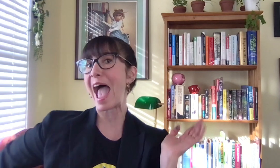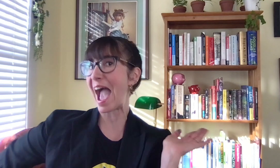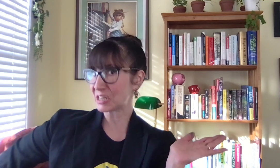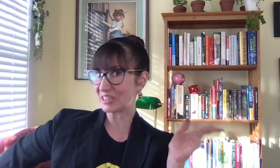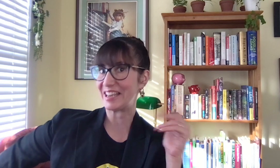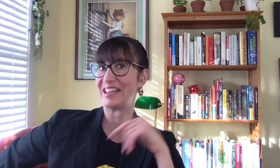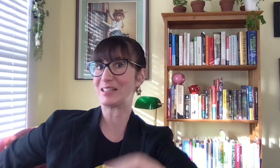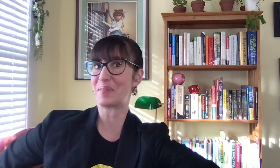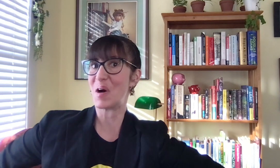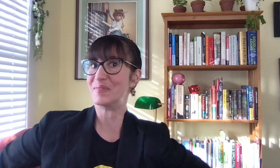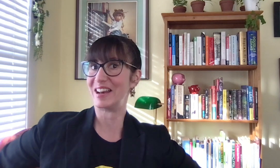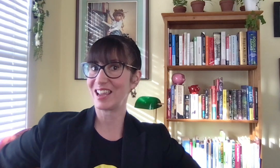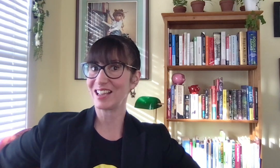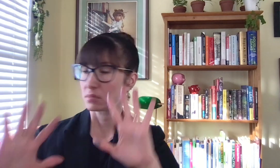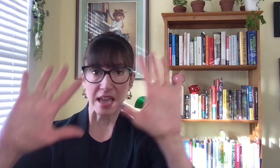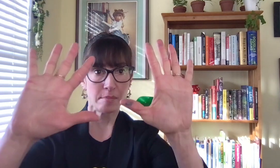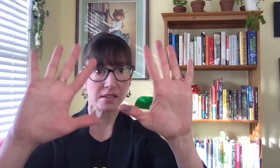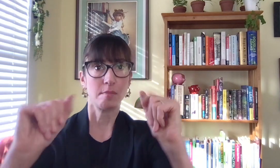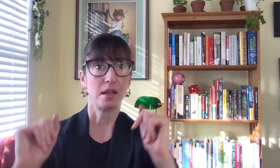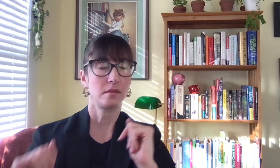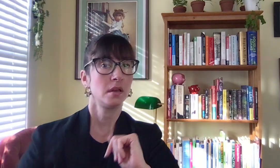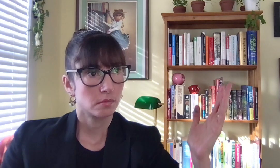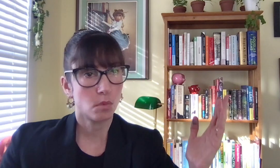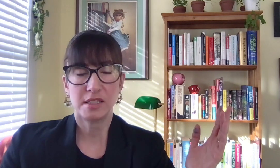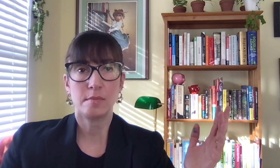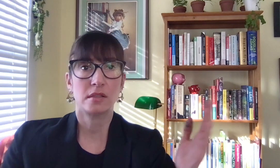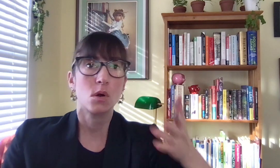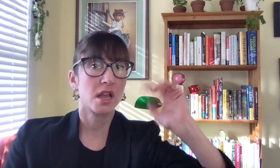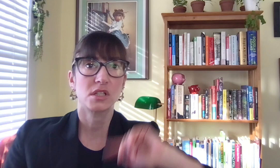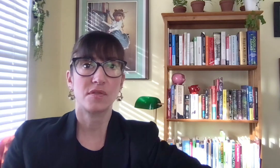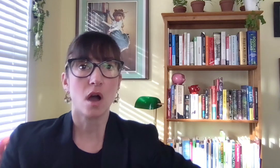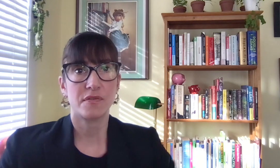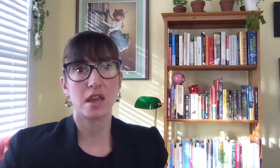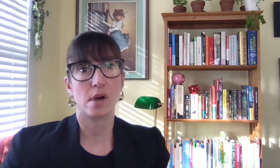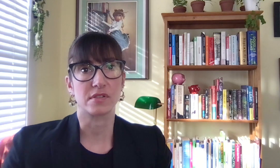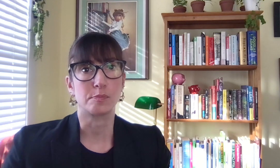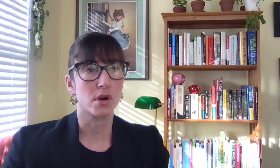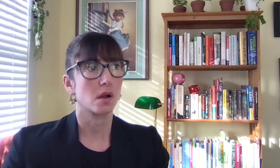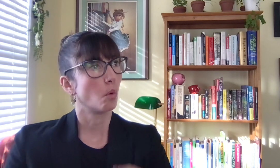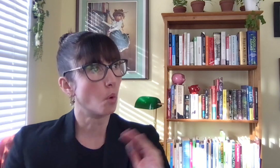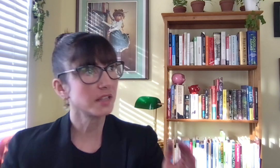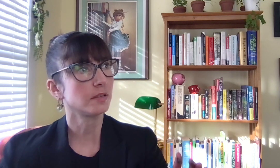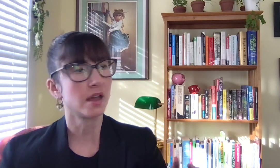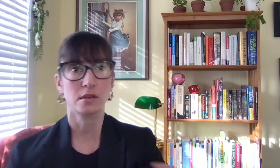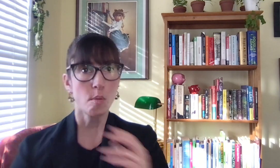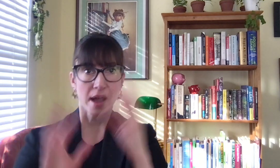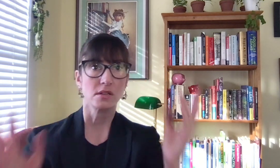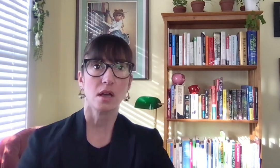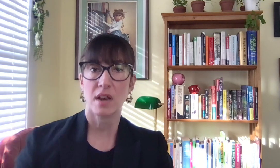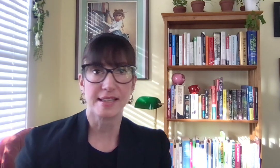actually need to borrow money. 10 bucks a month. Once a month, go get yourself a coffee and a breakfast burrito. Once a month, go buy yourself a nice